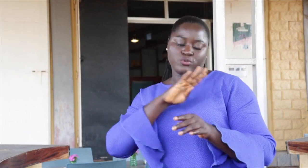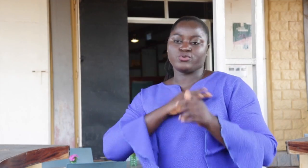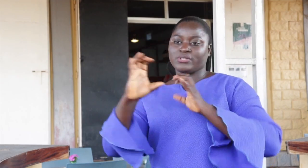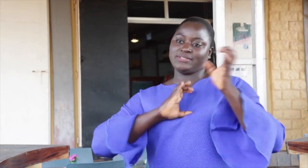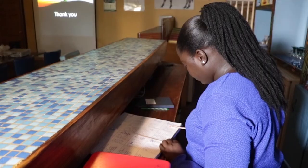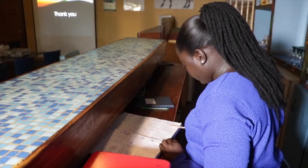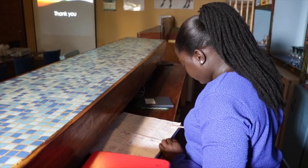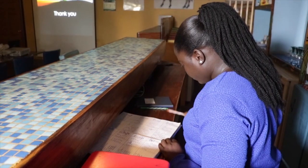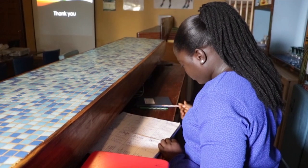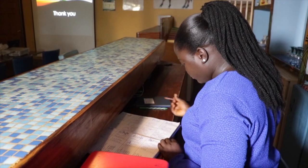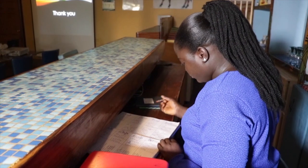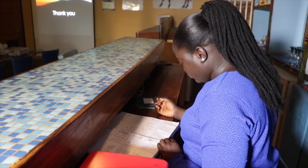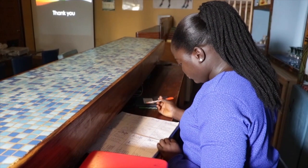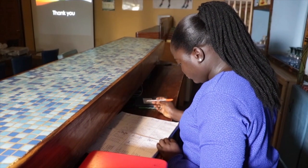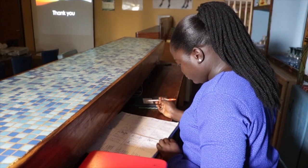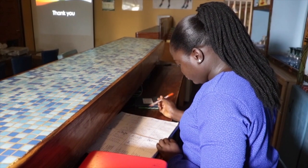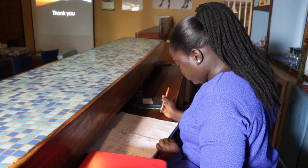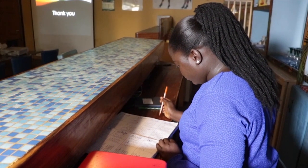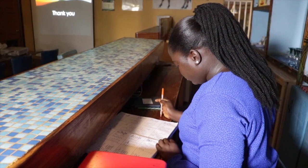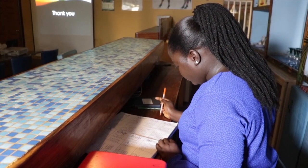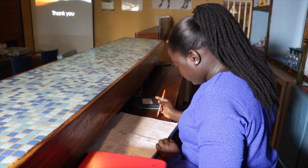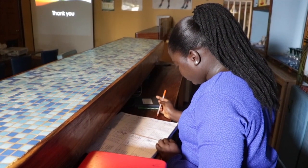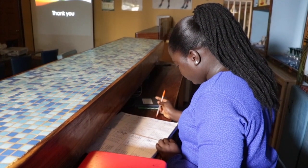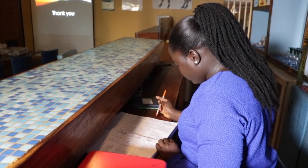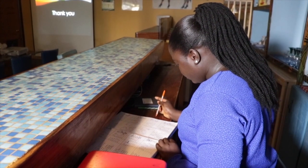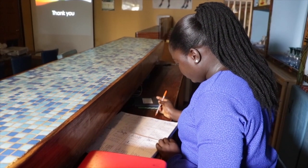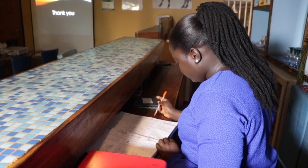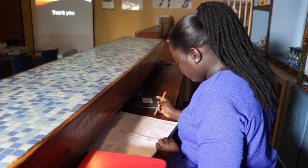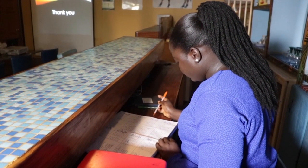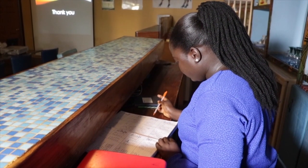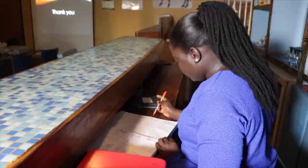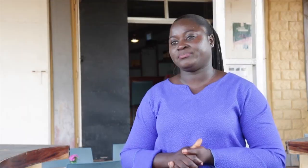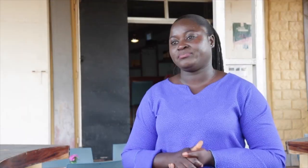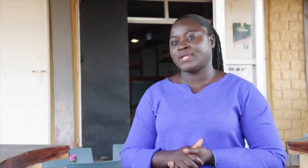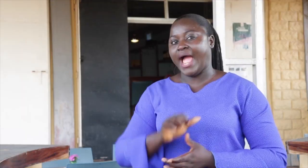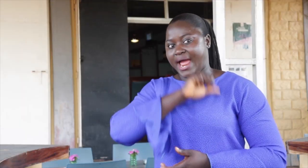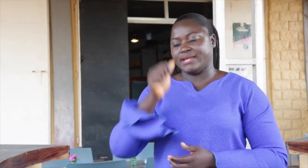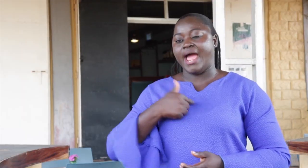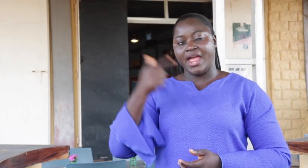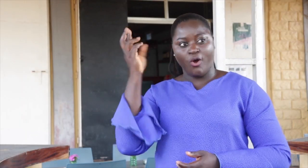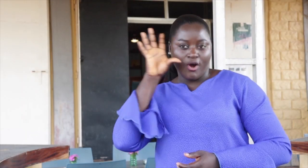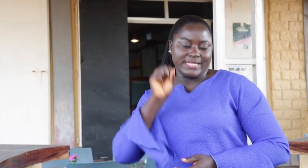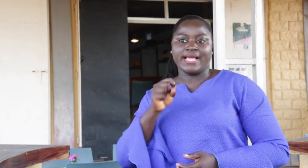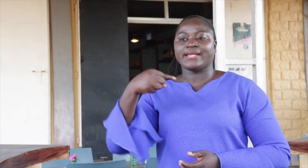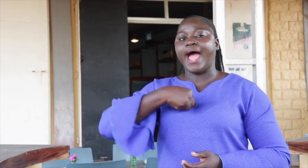to congratulate me, communicate with me. So I feel very, very happy. And